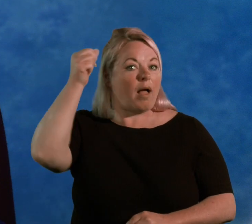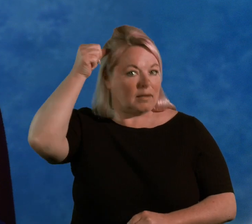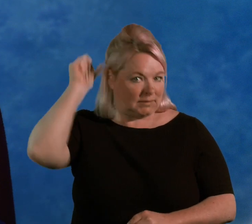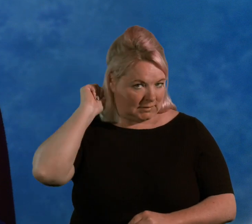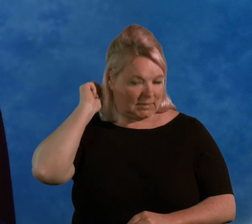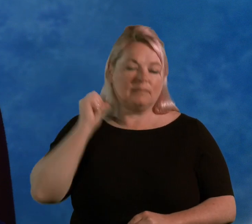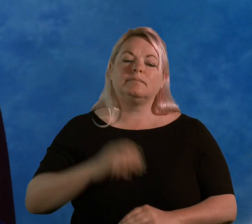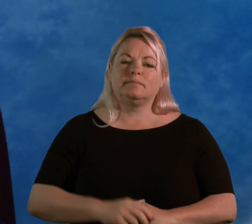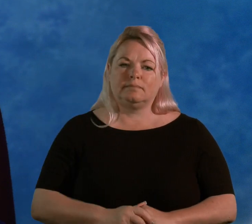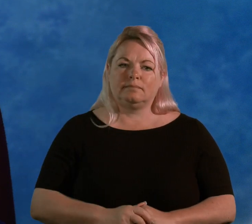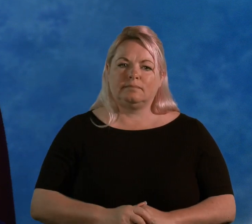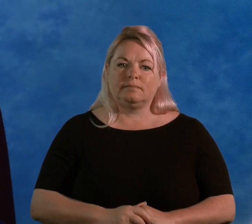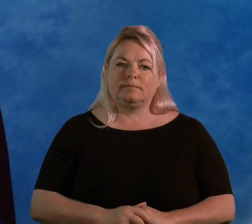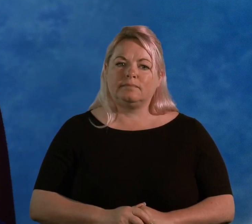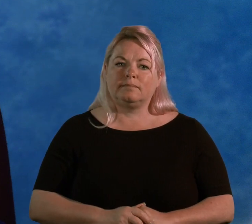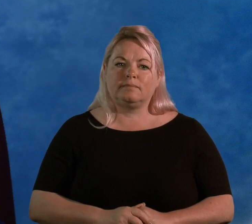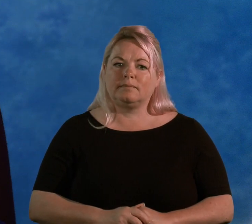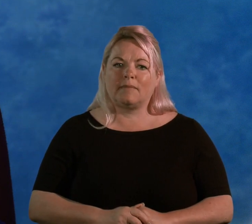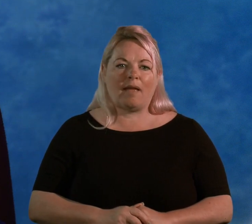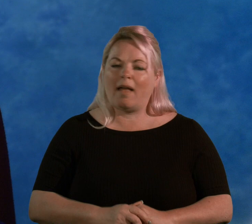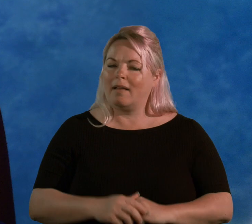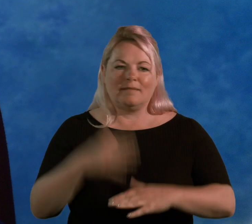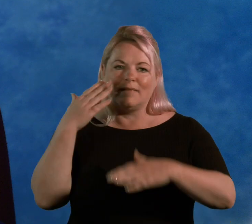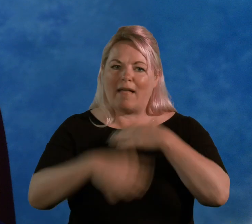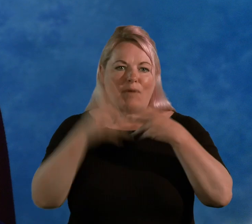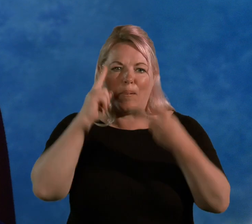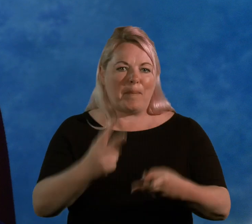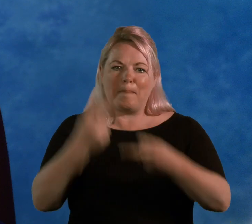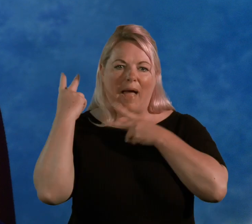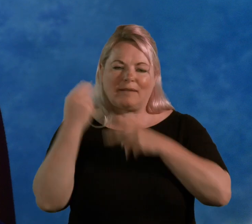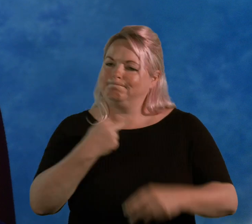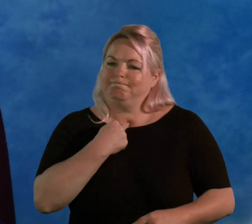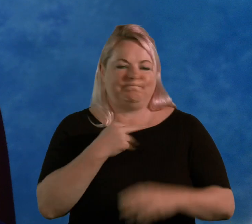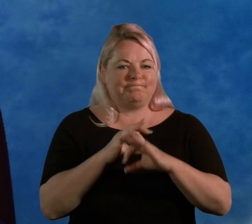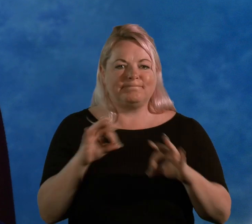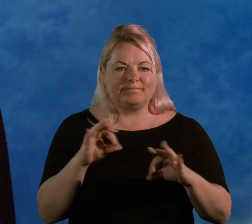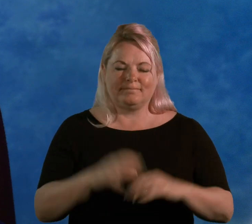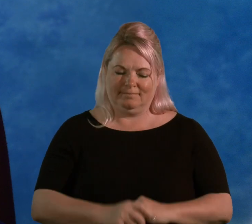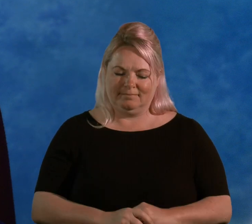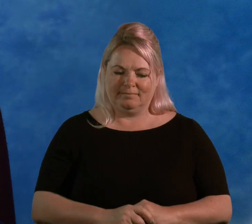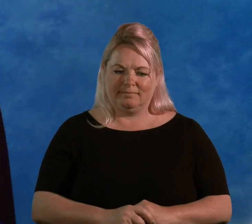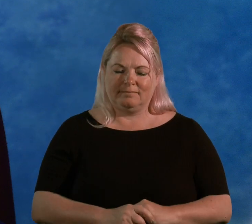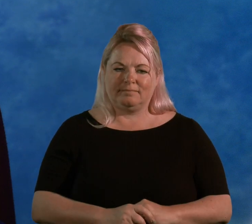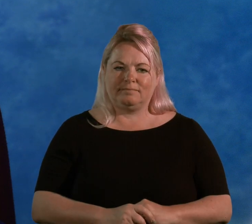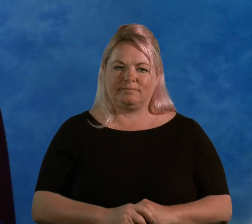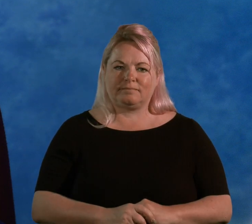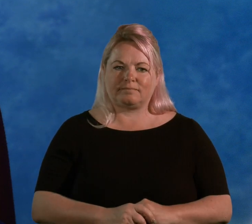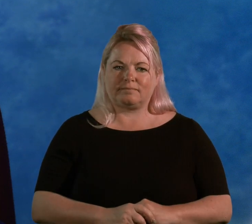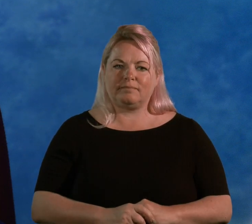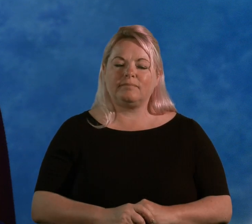and I've never looked back. Afterwards, when I was first switched on,